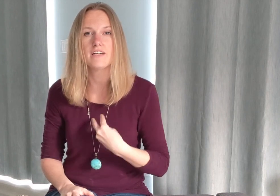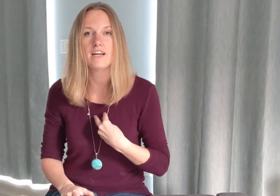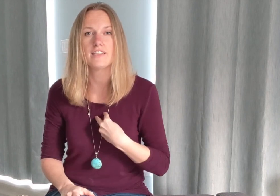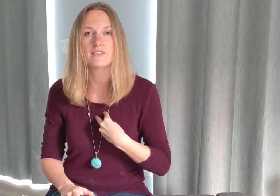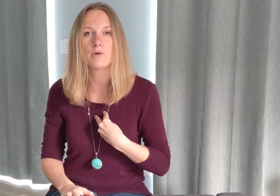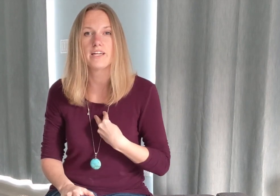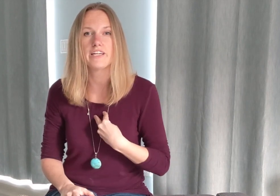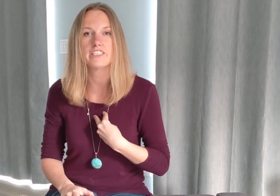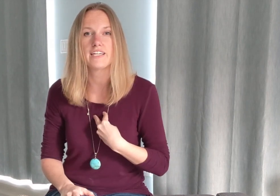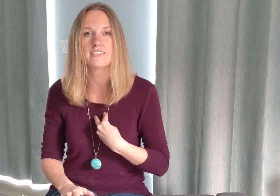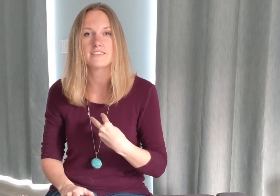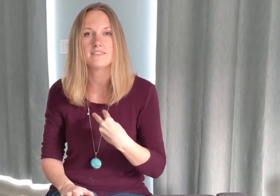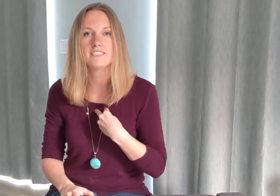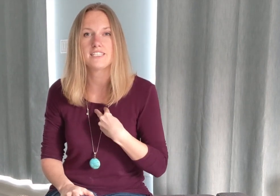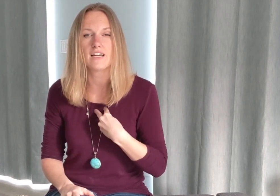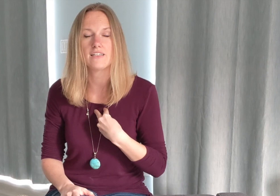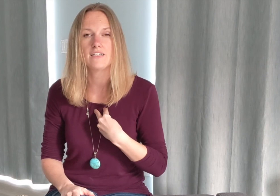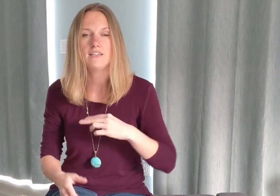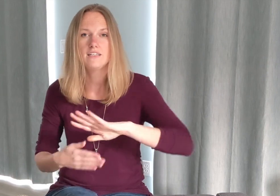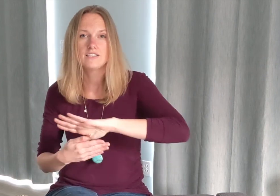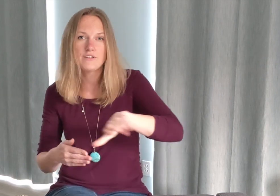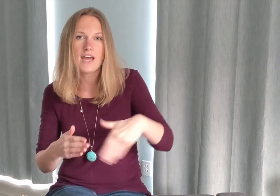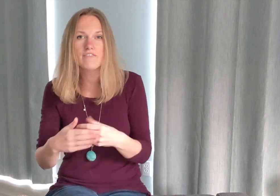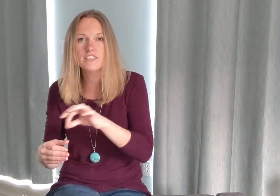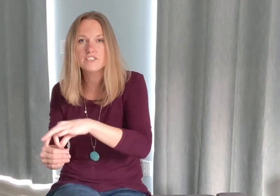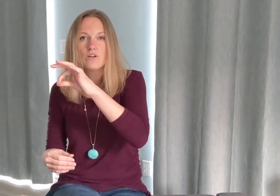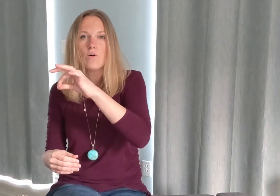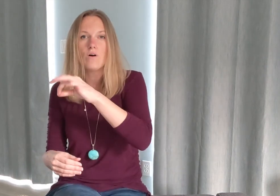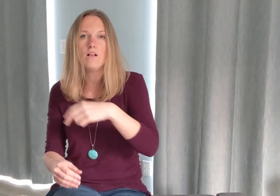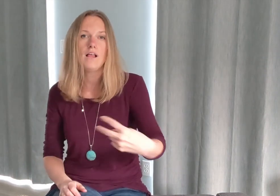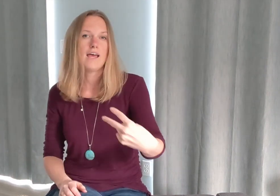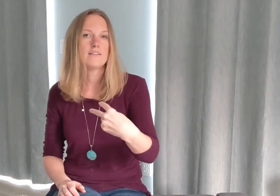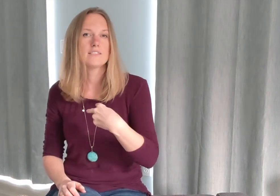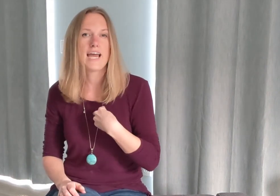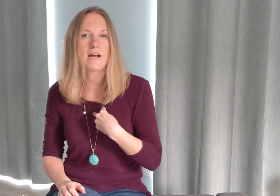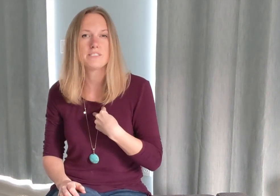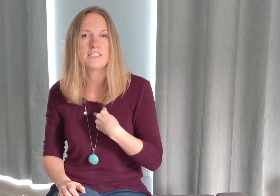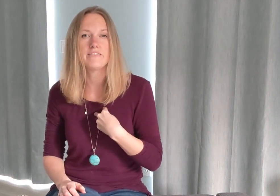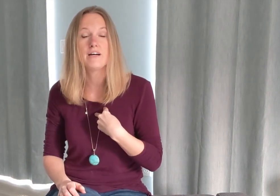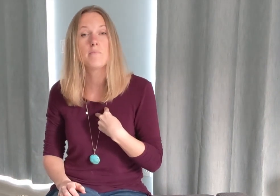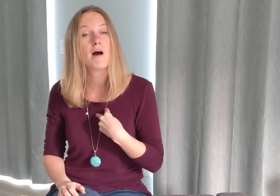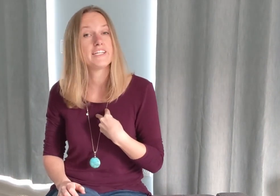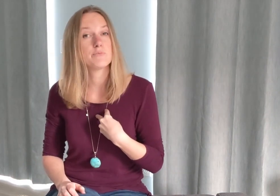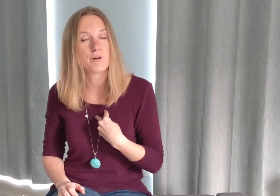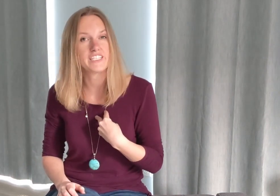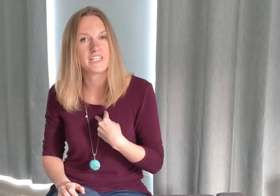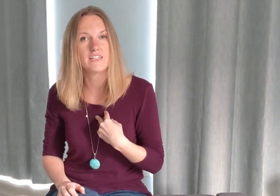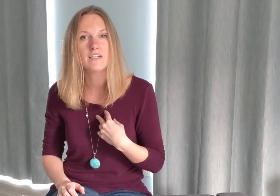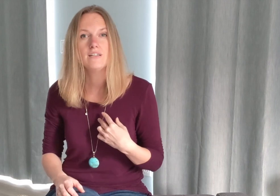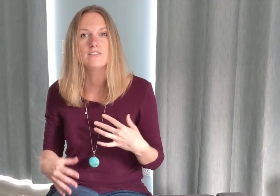and just point it at your chest. Stuck. To every soul held captive by depression. So